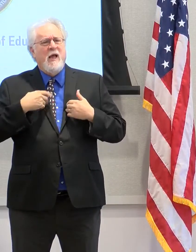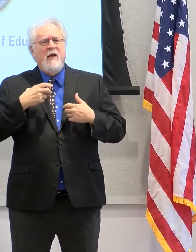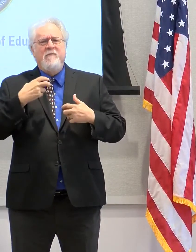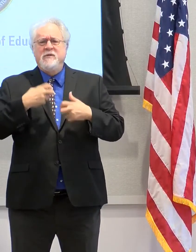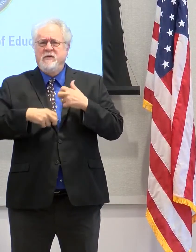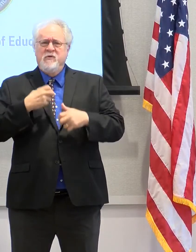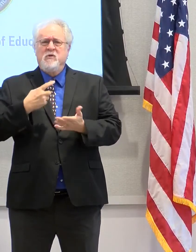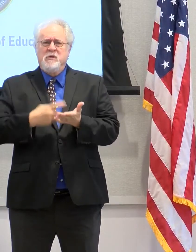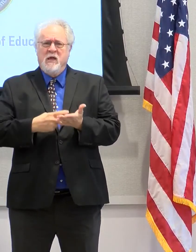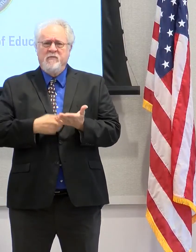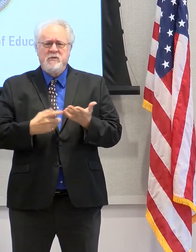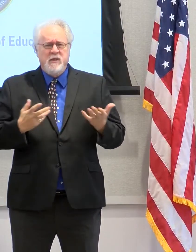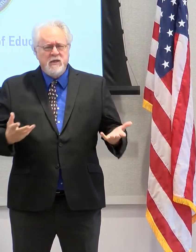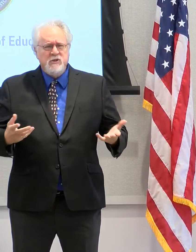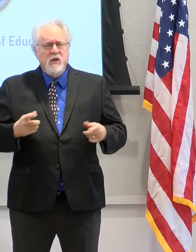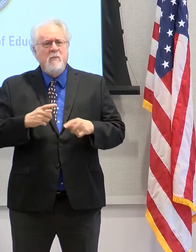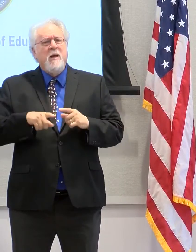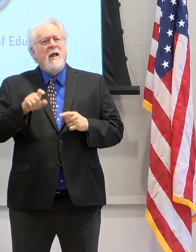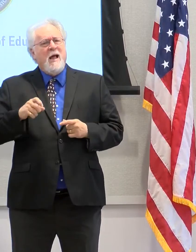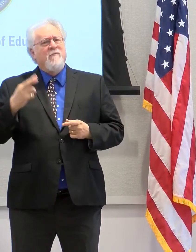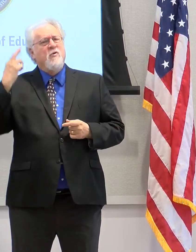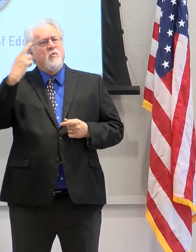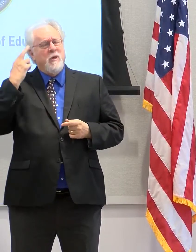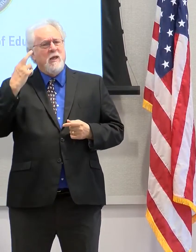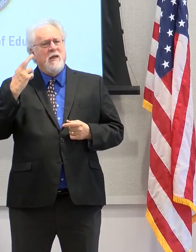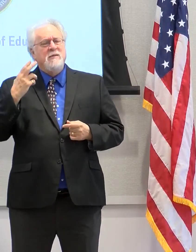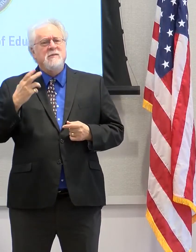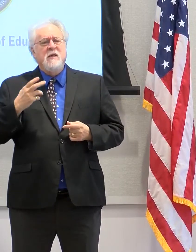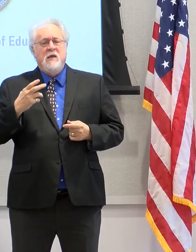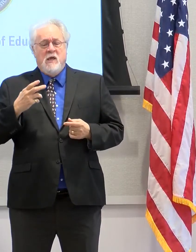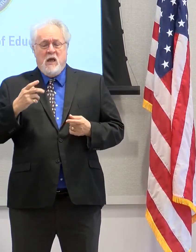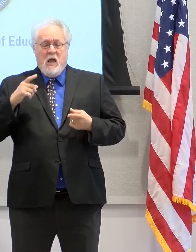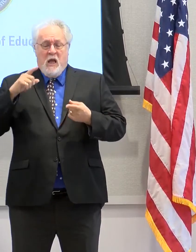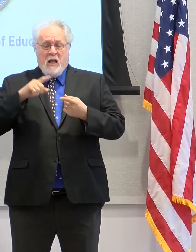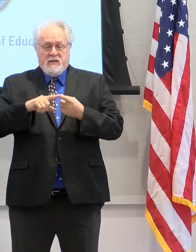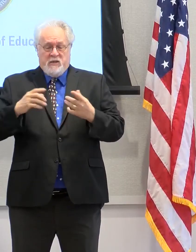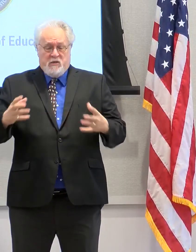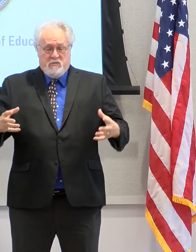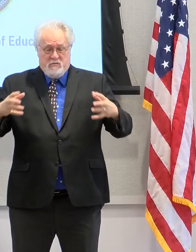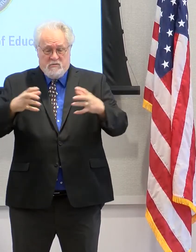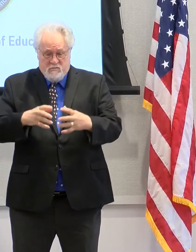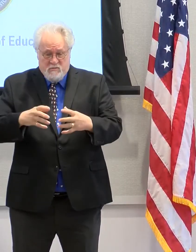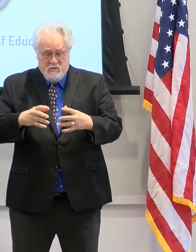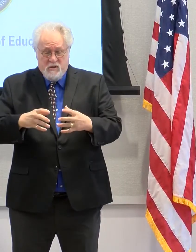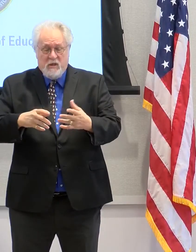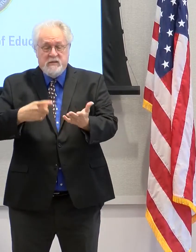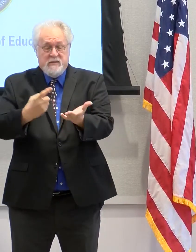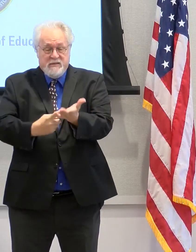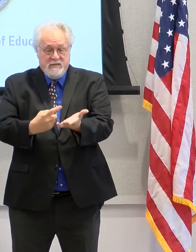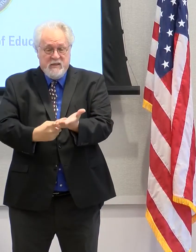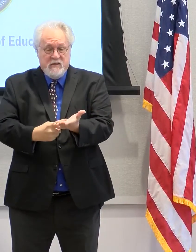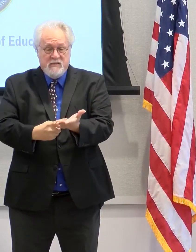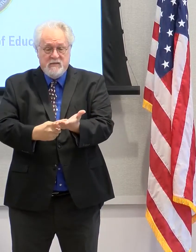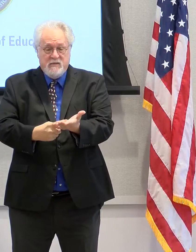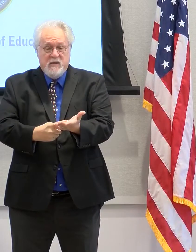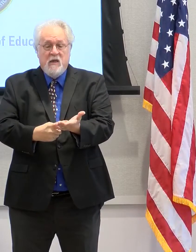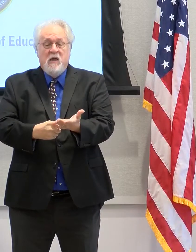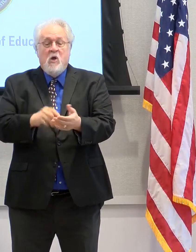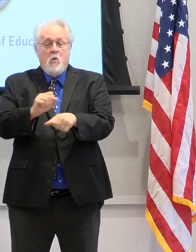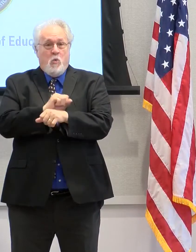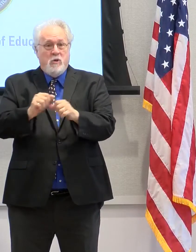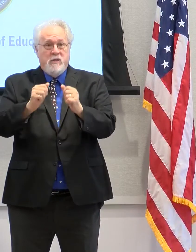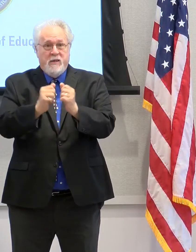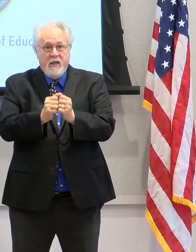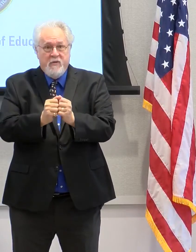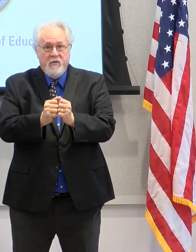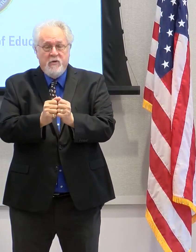conversations. But we have to have to realize that until we come together and have those conversations, until we work together,